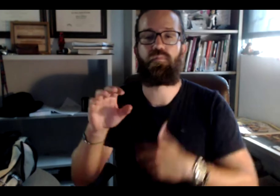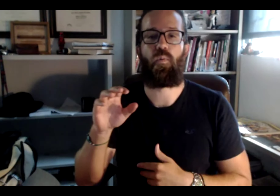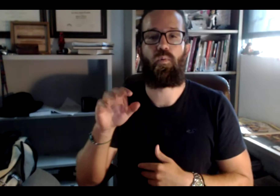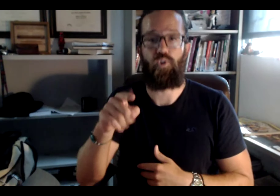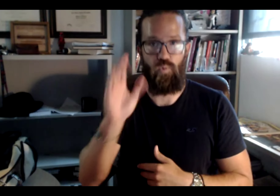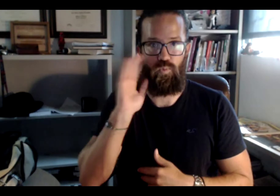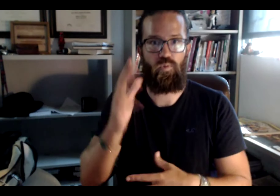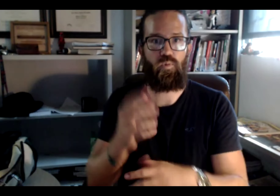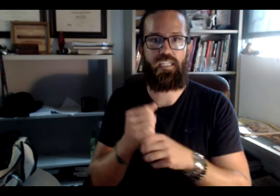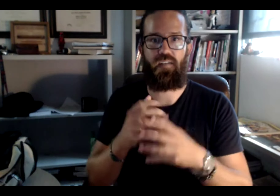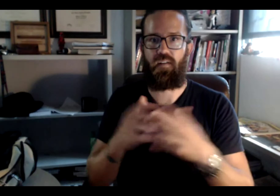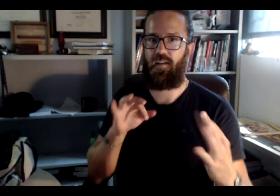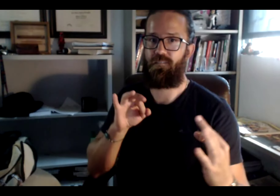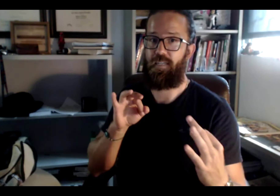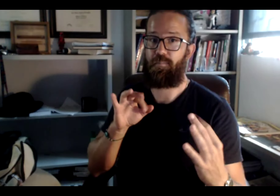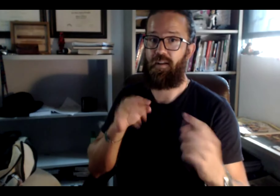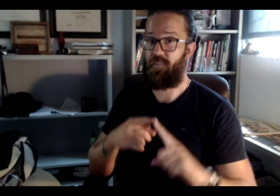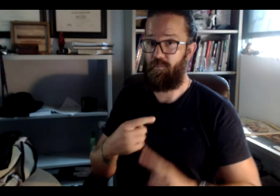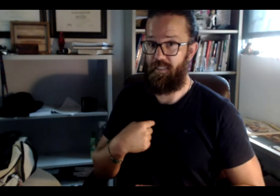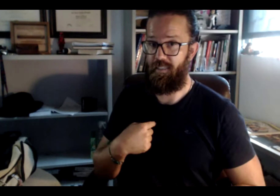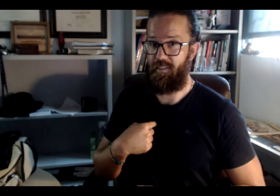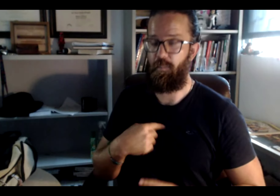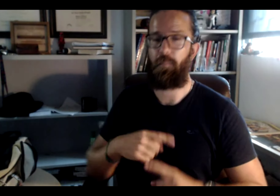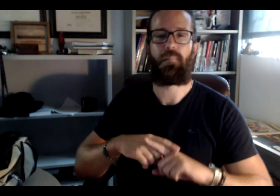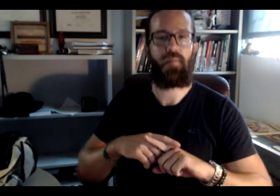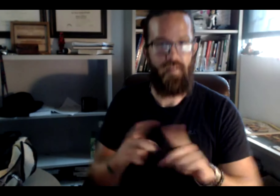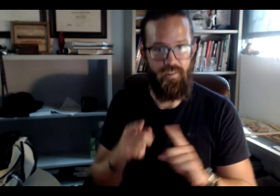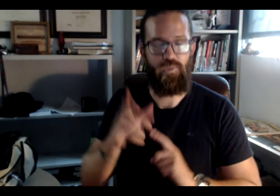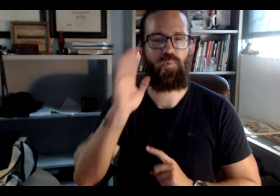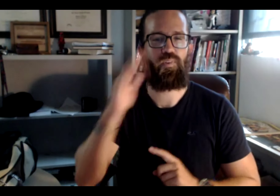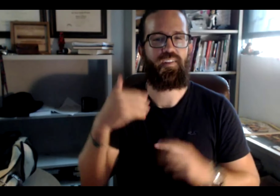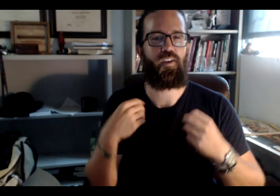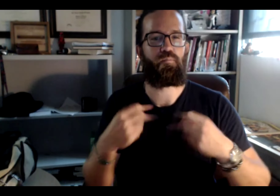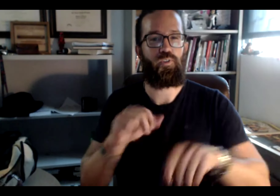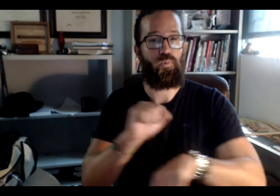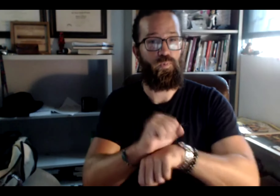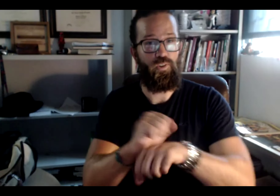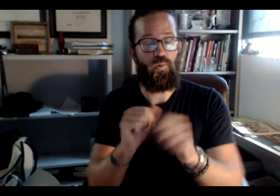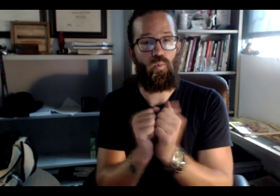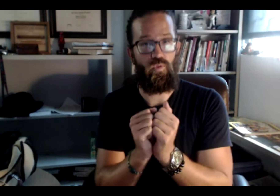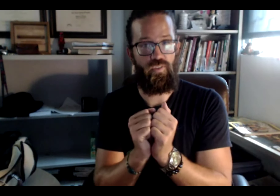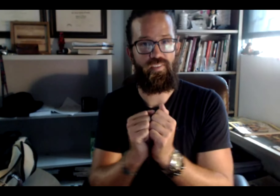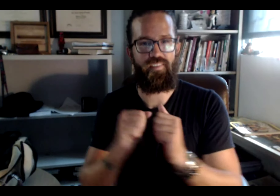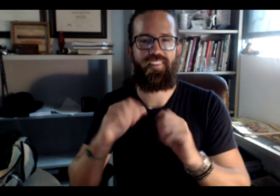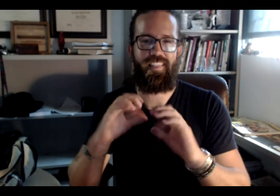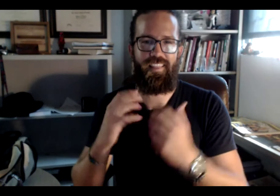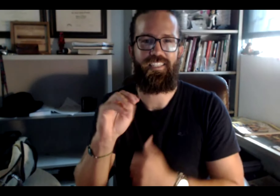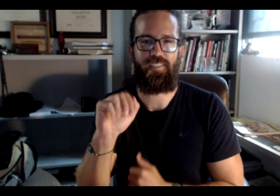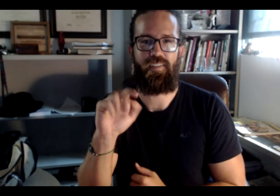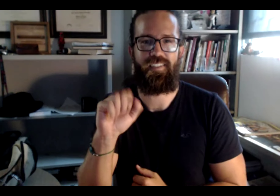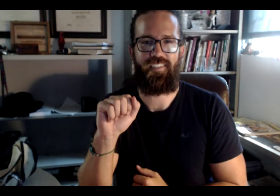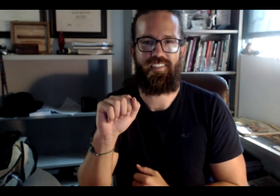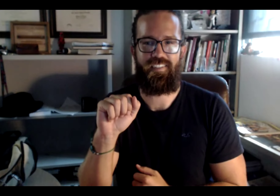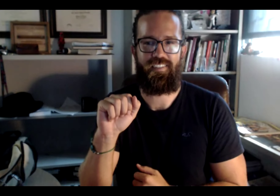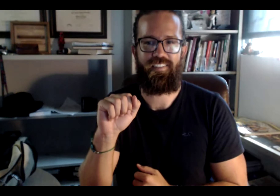comprehend what you see in ASL. So you're going to get a lot of feedback from me, but you're have lots of opportunities to